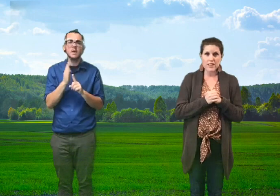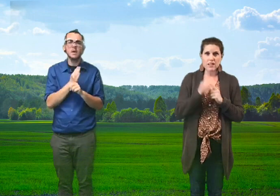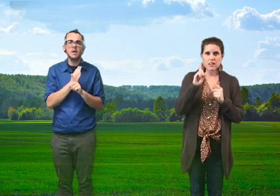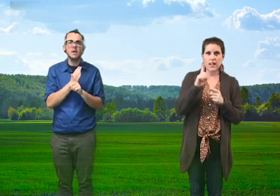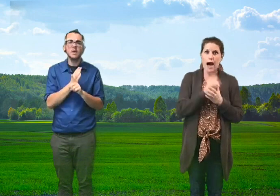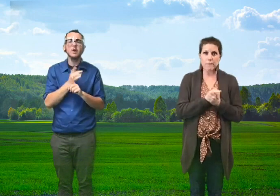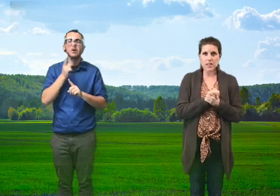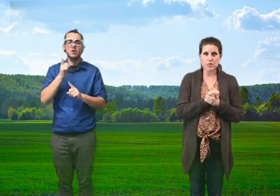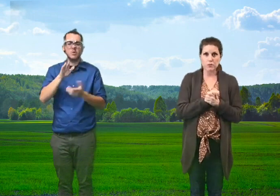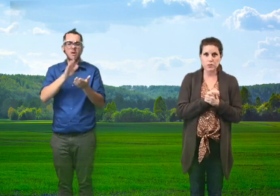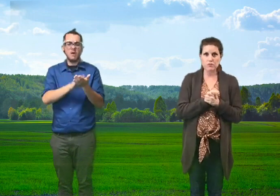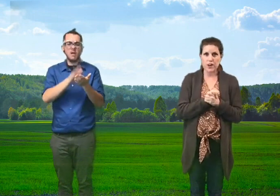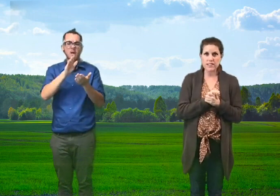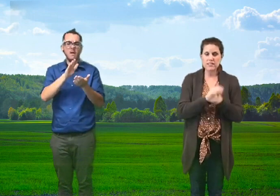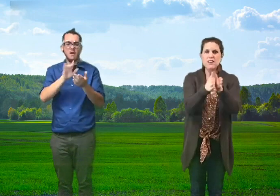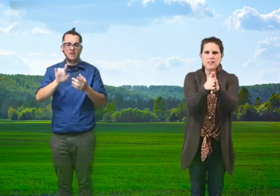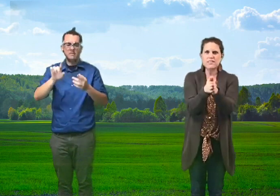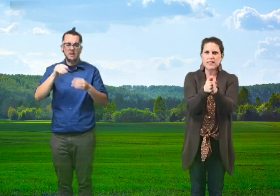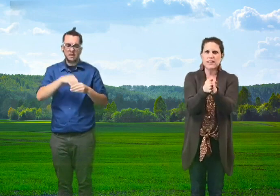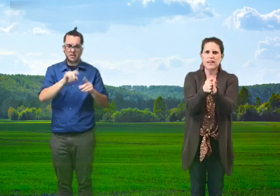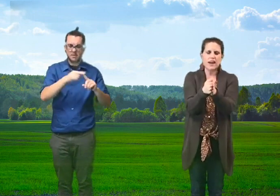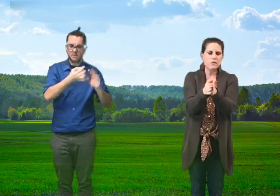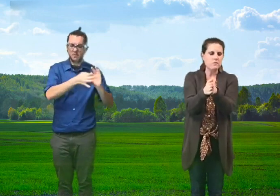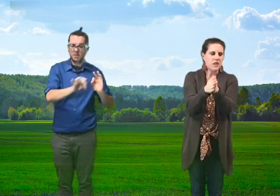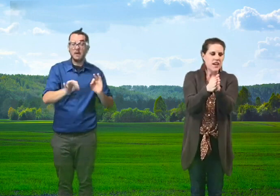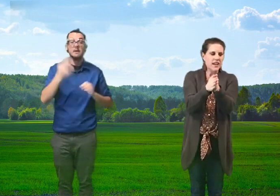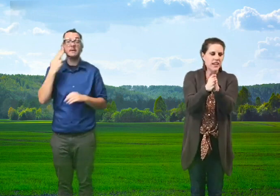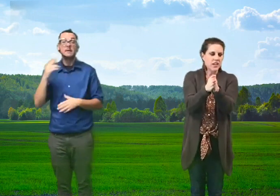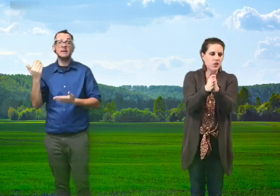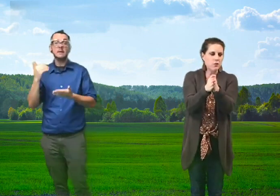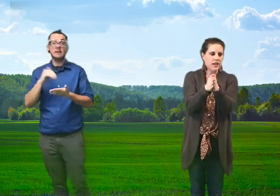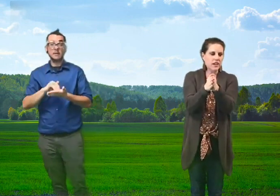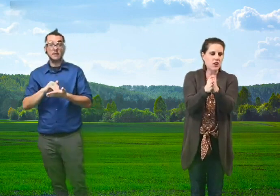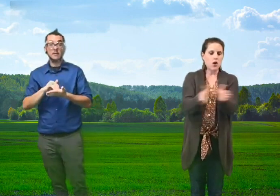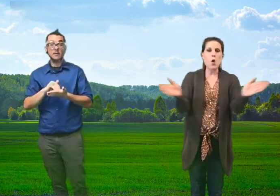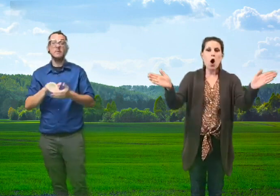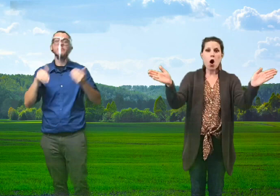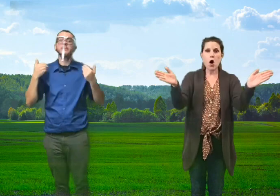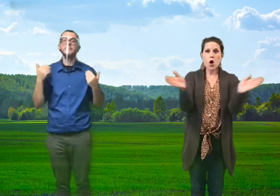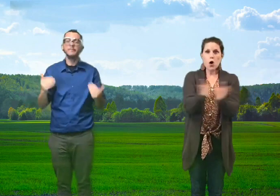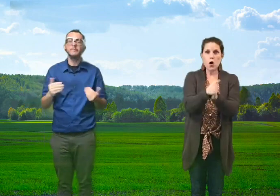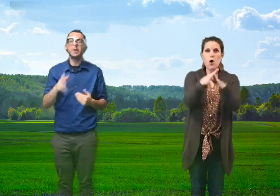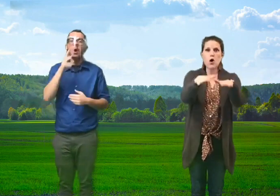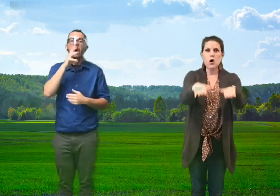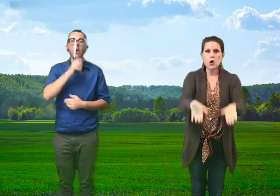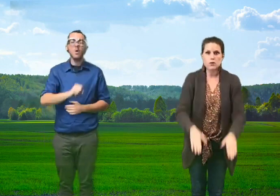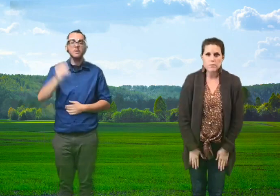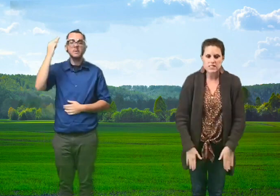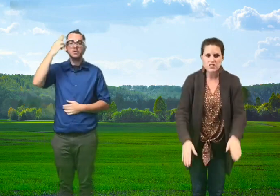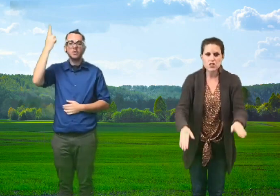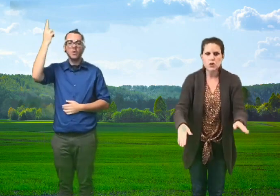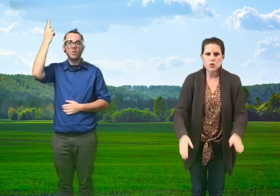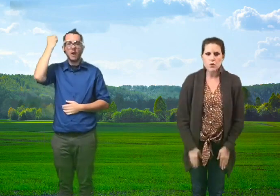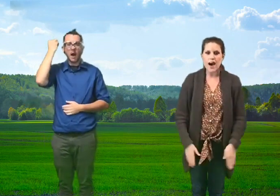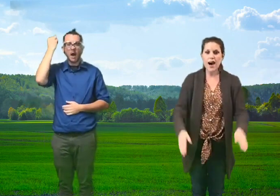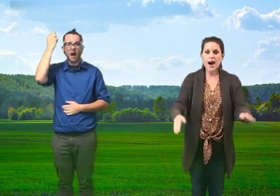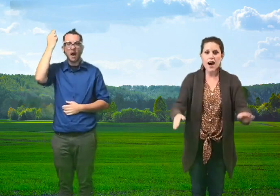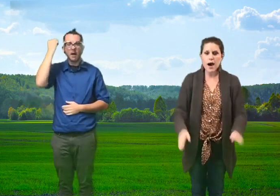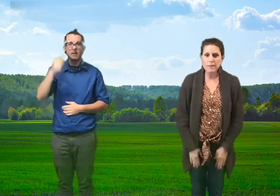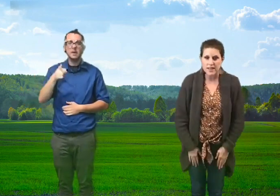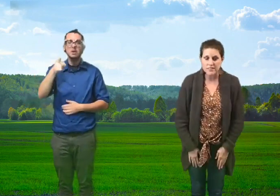we clap in the first phrase? Let's sing it again. Here we go. Old Mr.